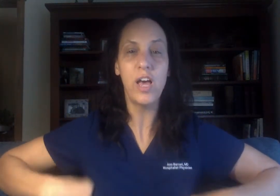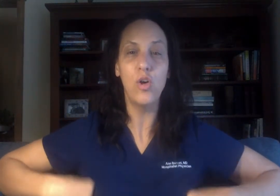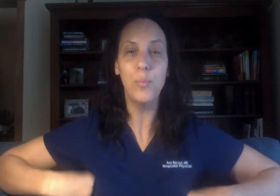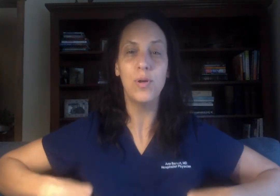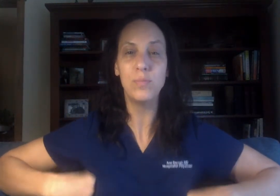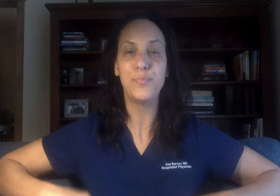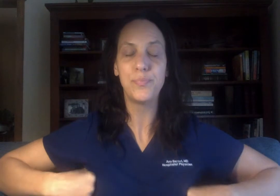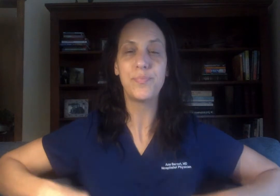help.